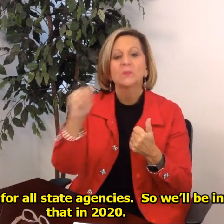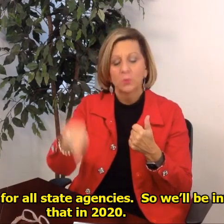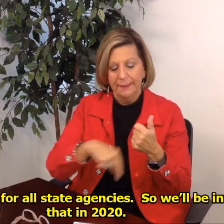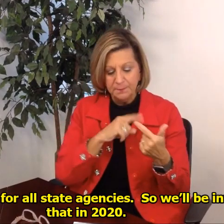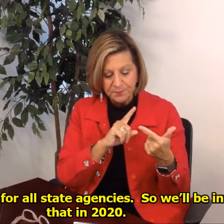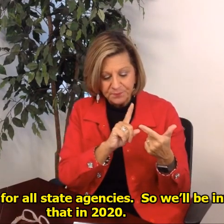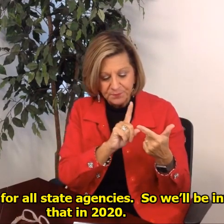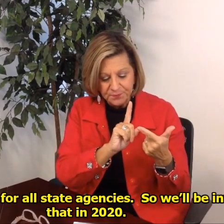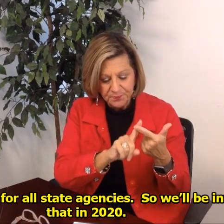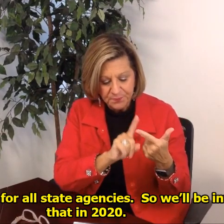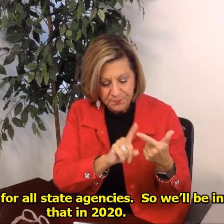involved in that in 2020